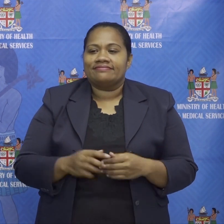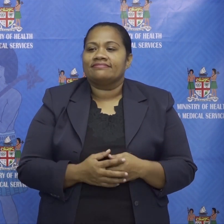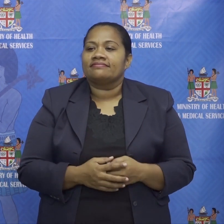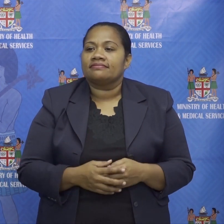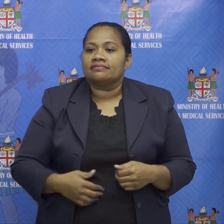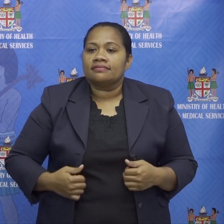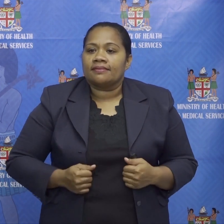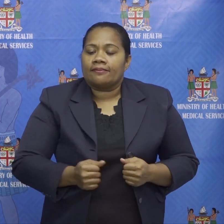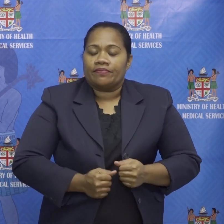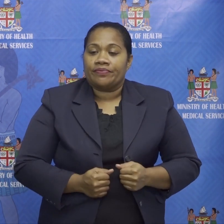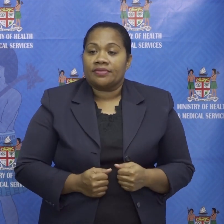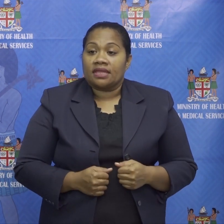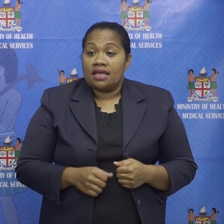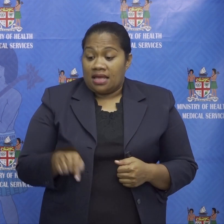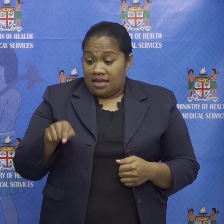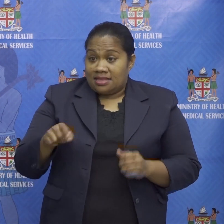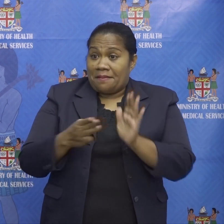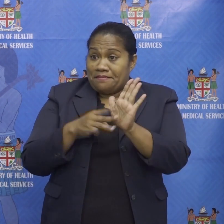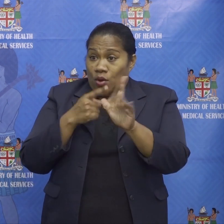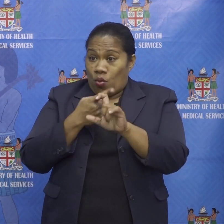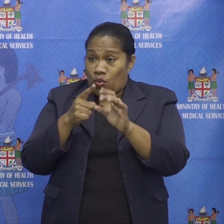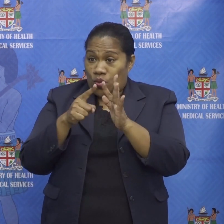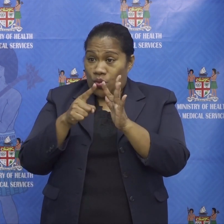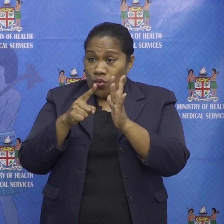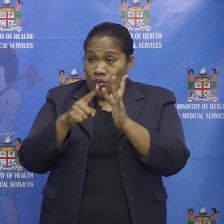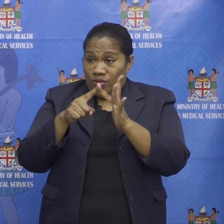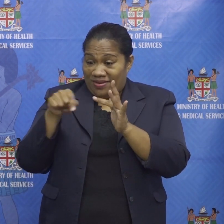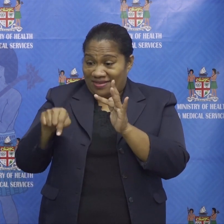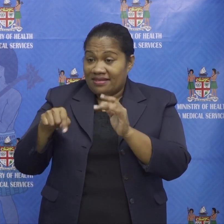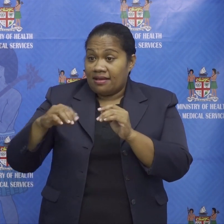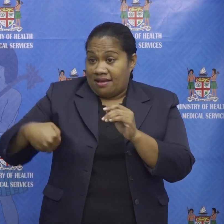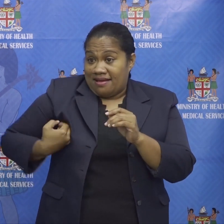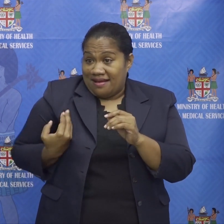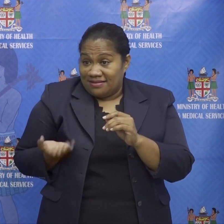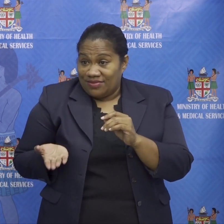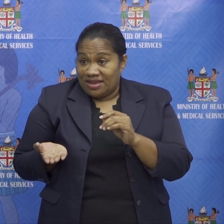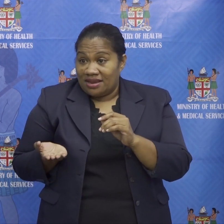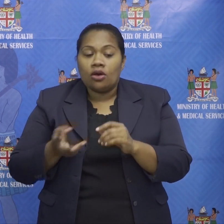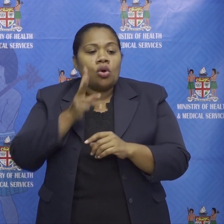the husband of the mccoy lady was looking after novotel